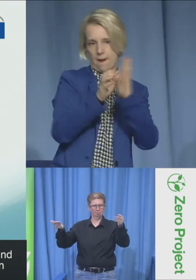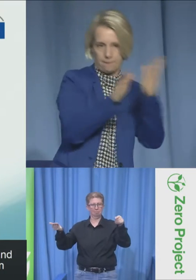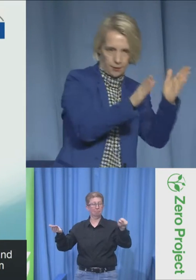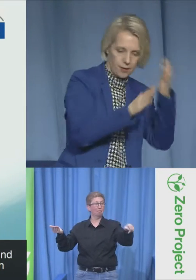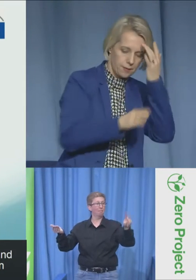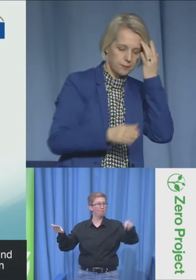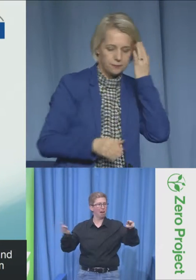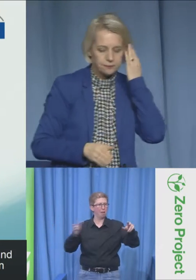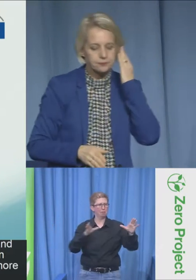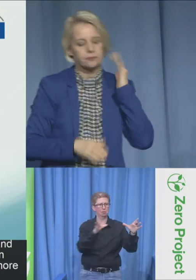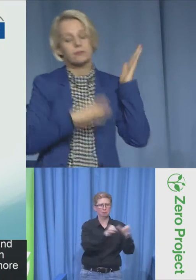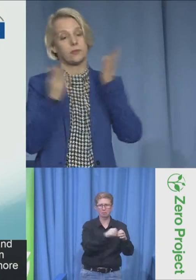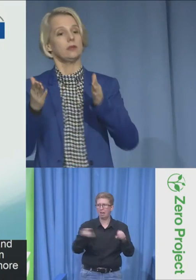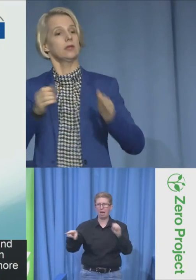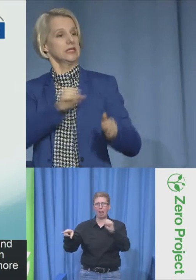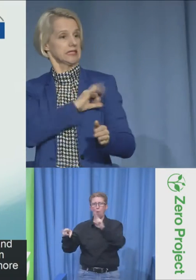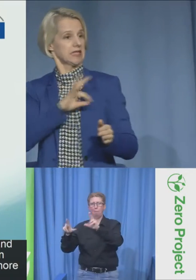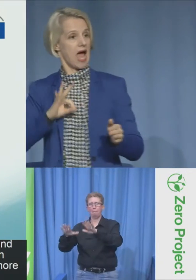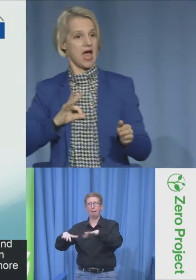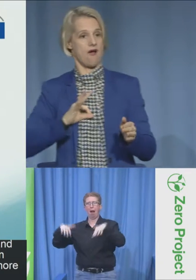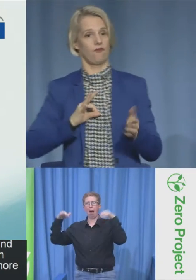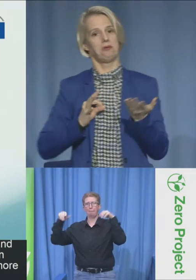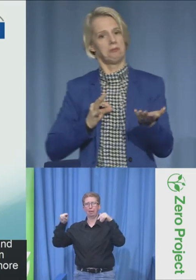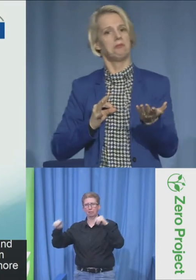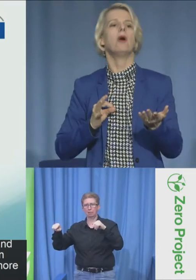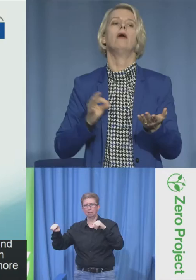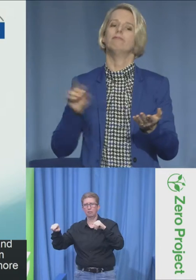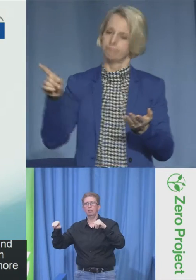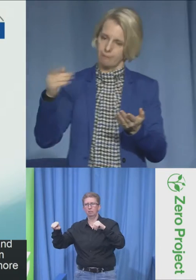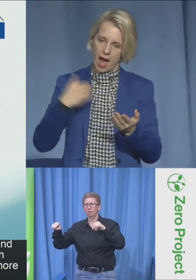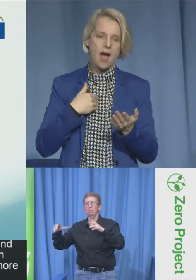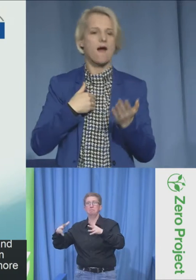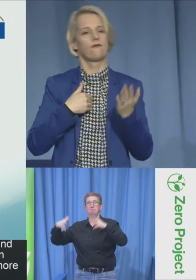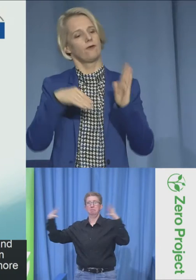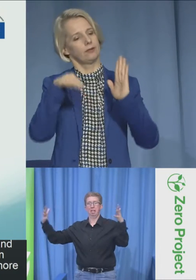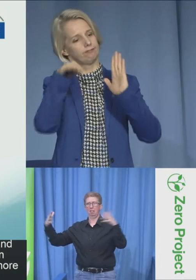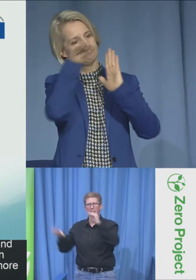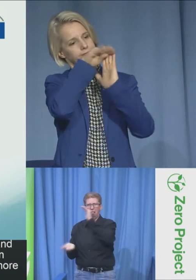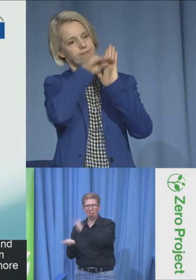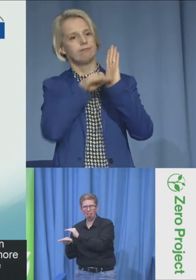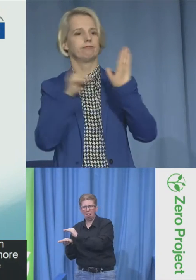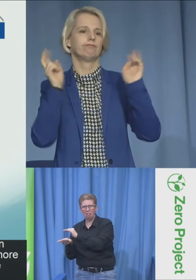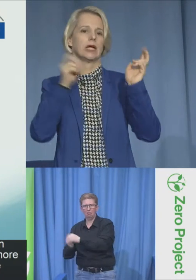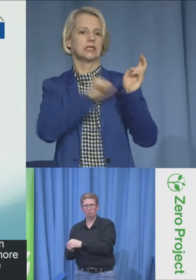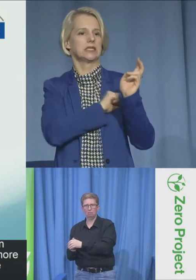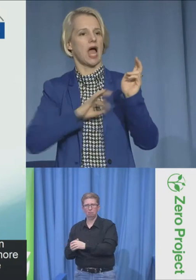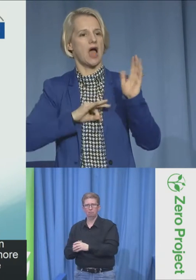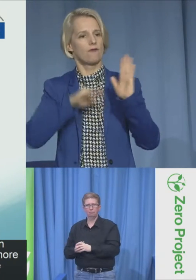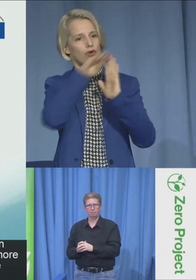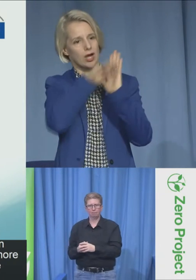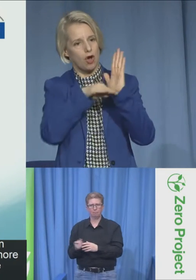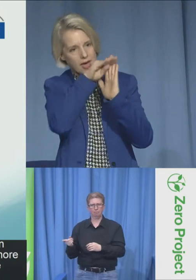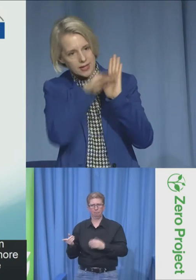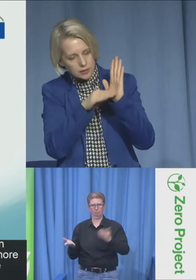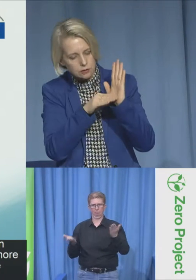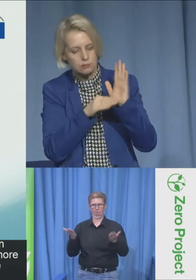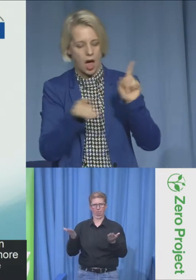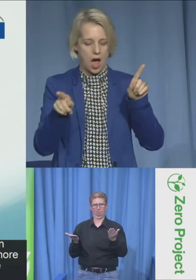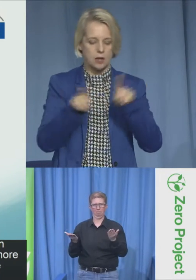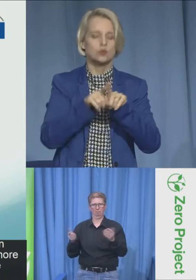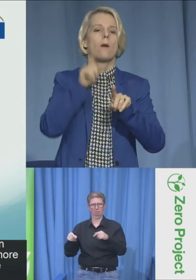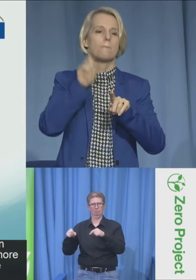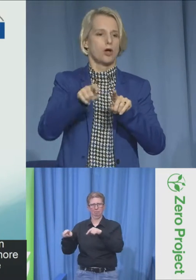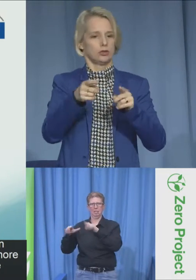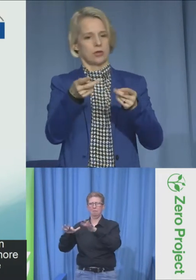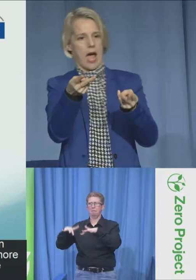the opposite. And we're still fighting that fight. Now, if you're a staff person working at the European Parliament, there are